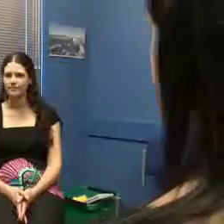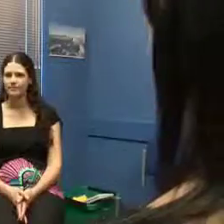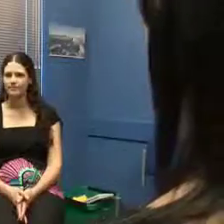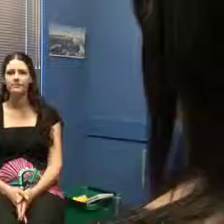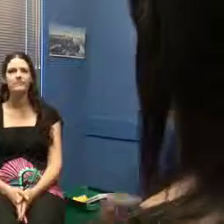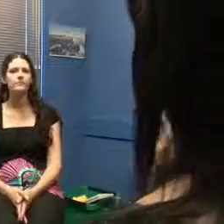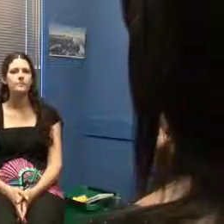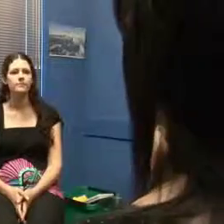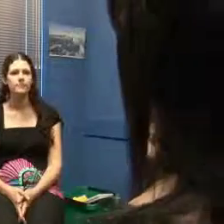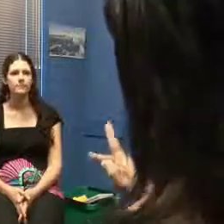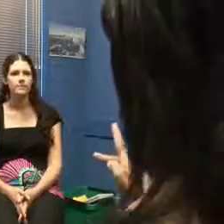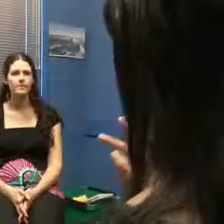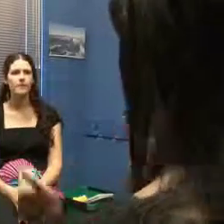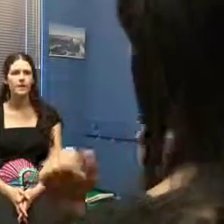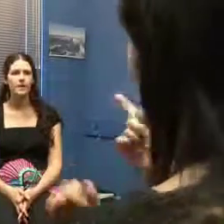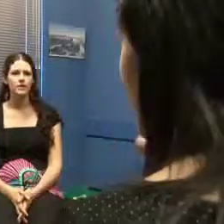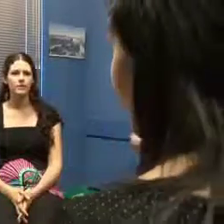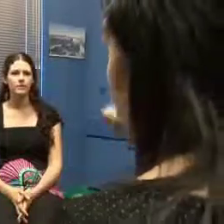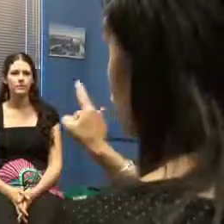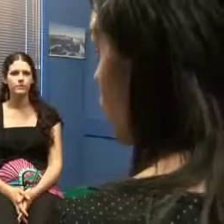Okay Hayley, I've examined your ear.